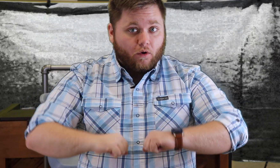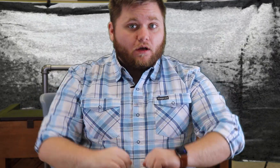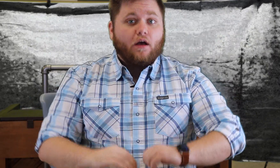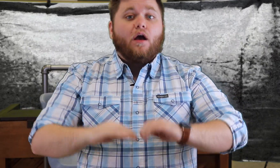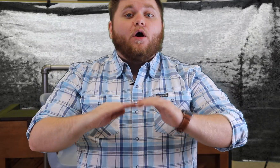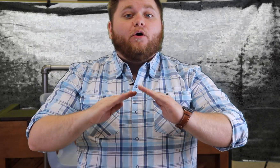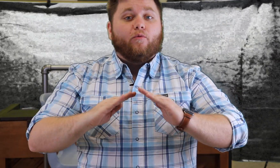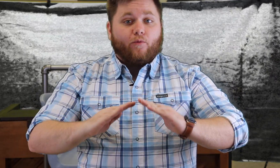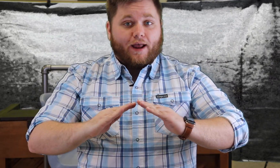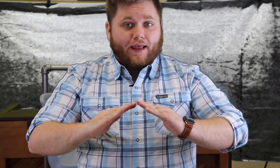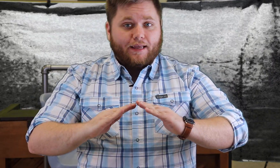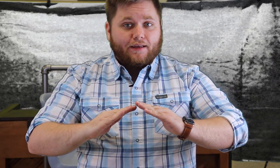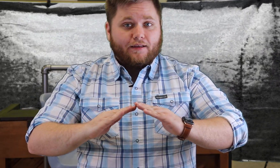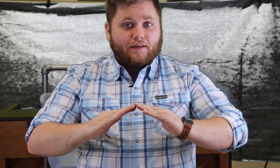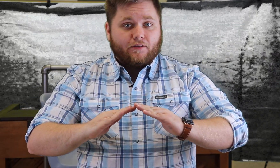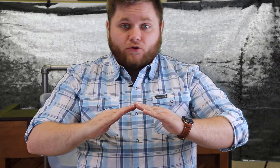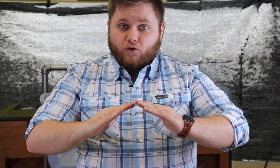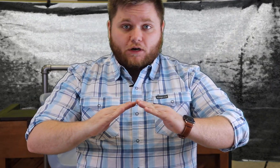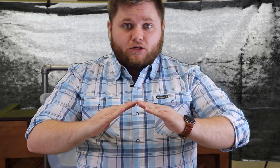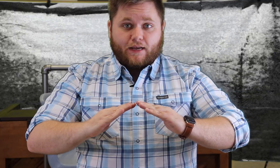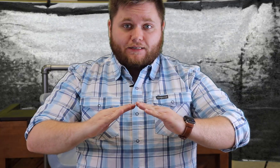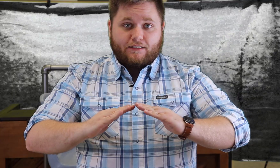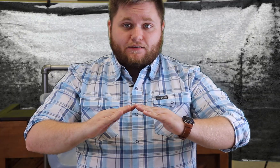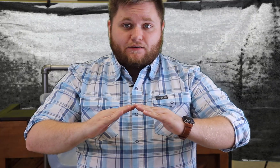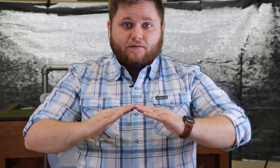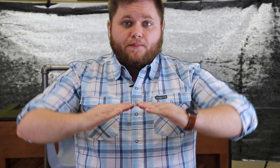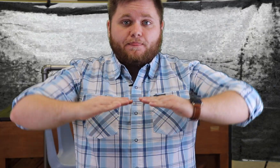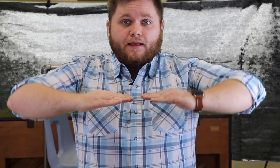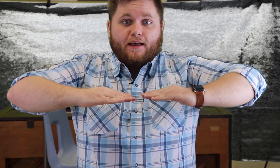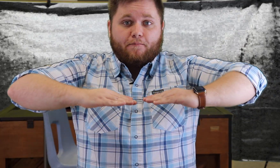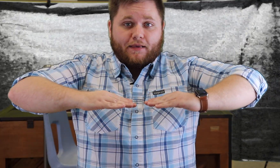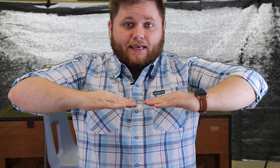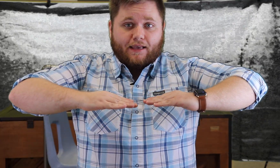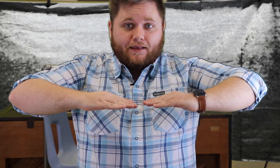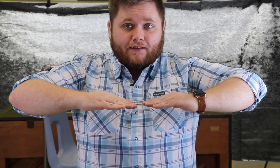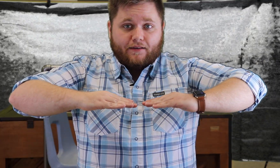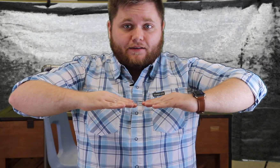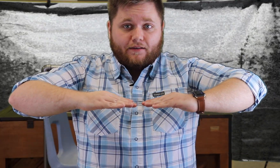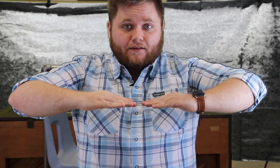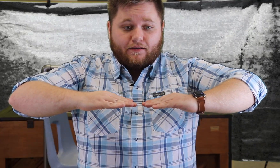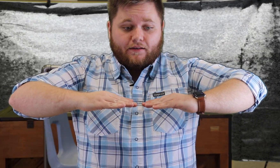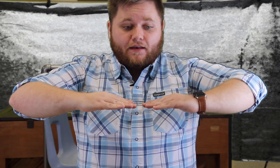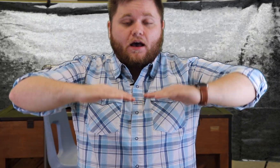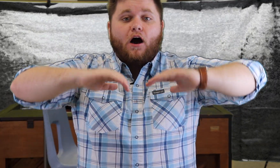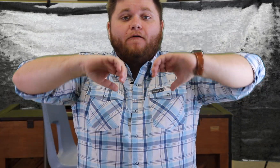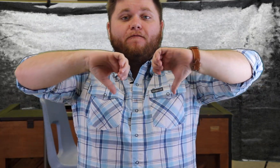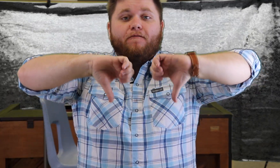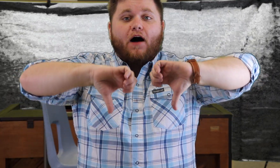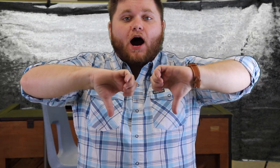re you can do one or two hands mi fa